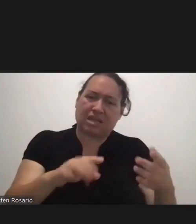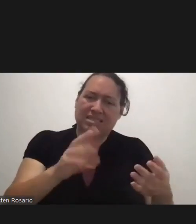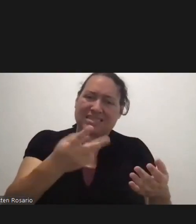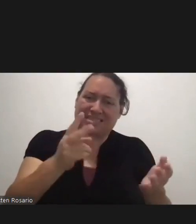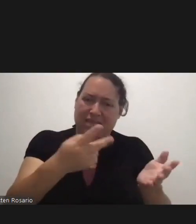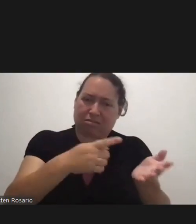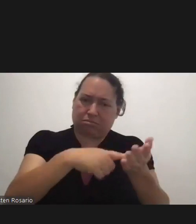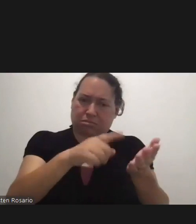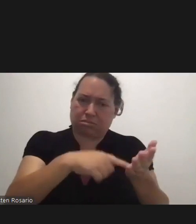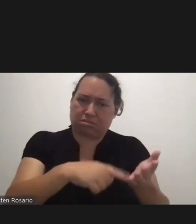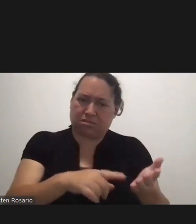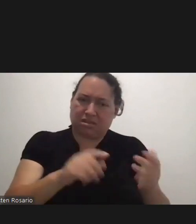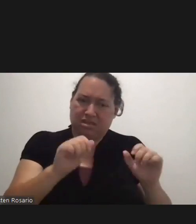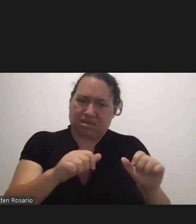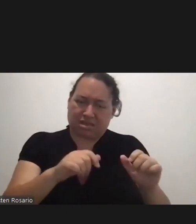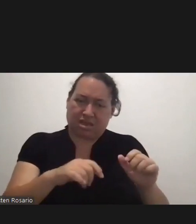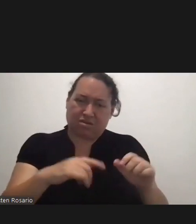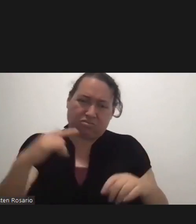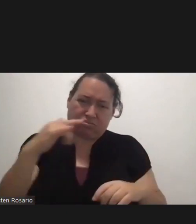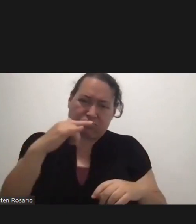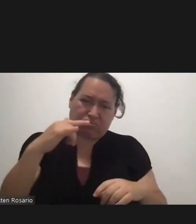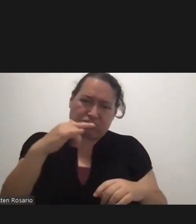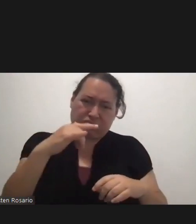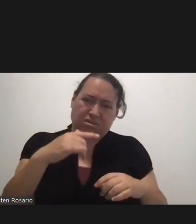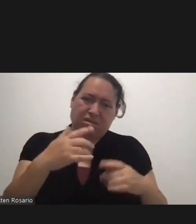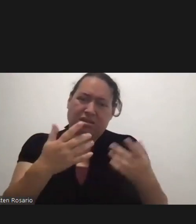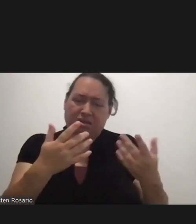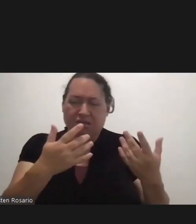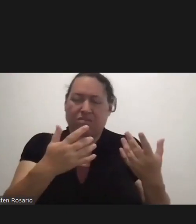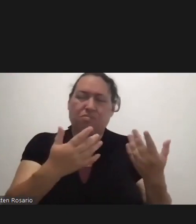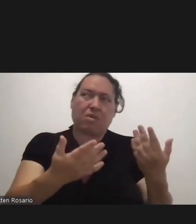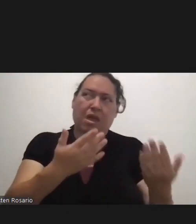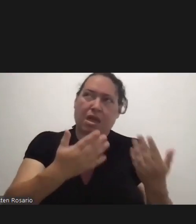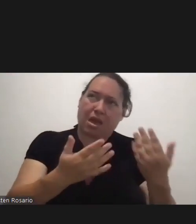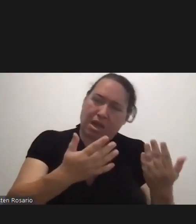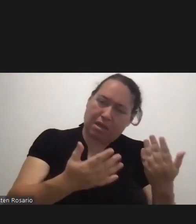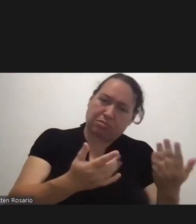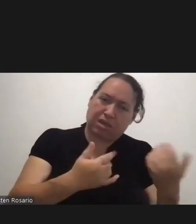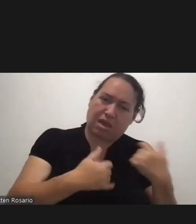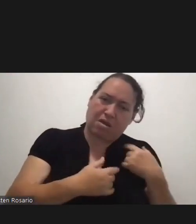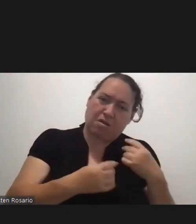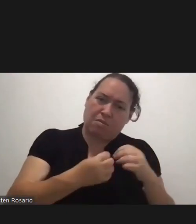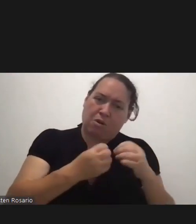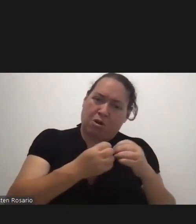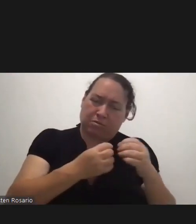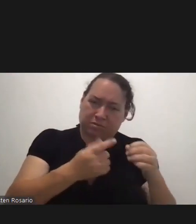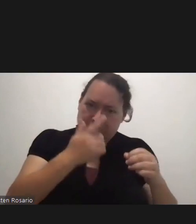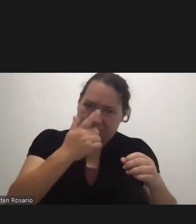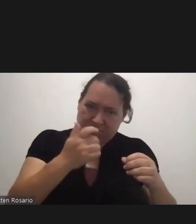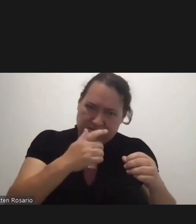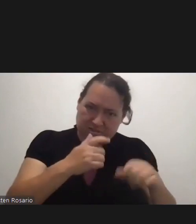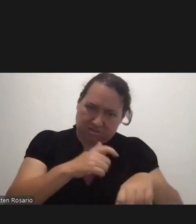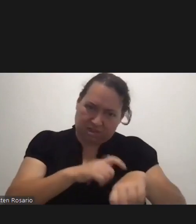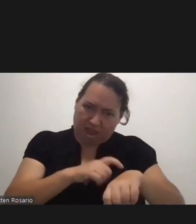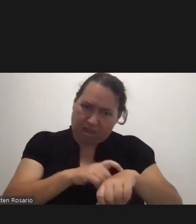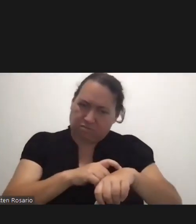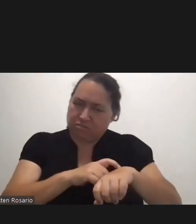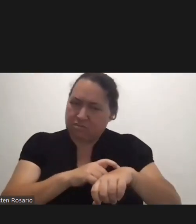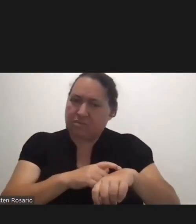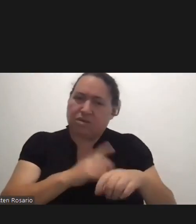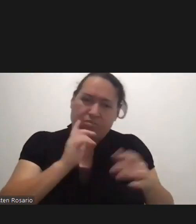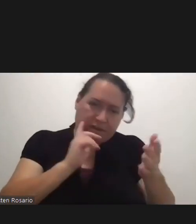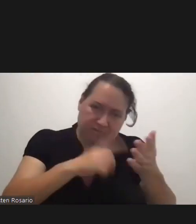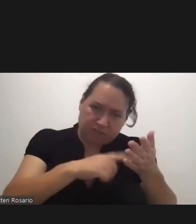Walk Out Of The Airport From There That May Not Be The Case There May Need To Be Some Time That Because There Are Going To Spot Audits Where They Will Be